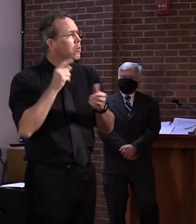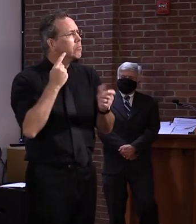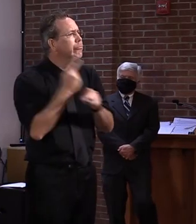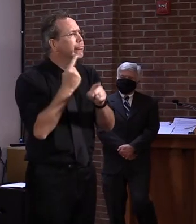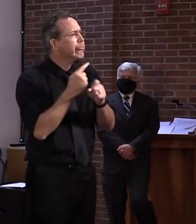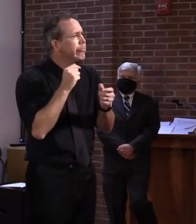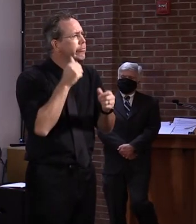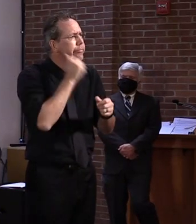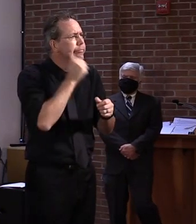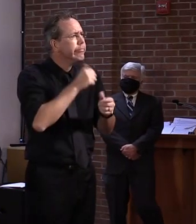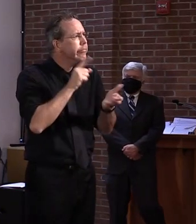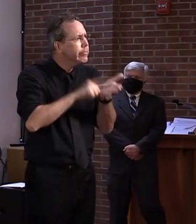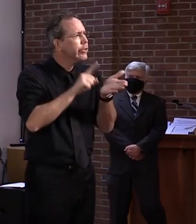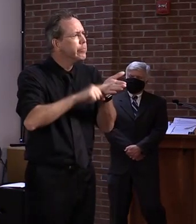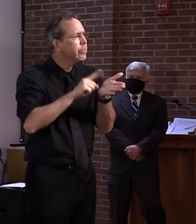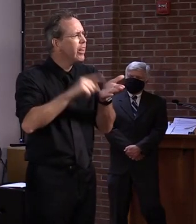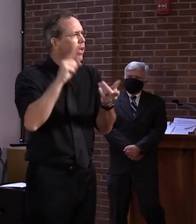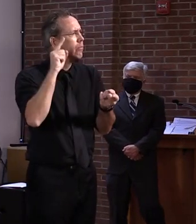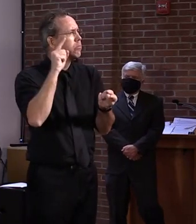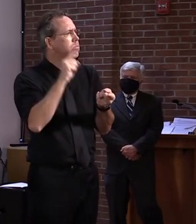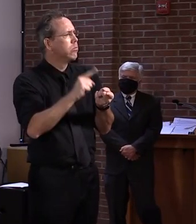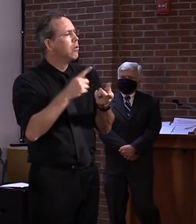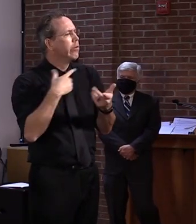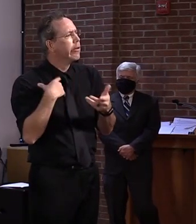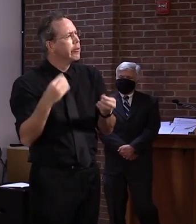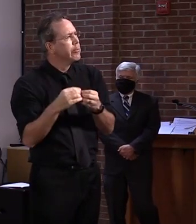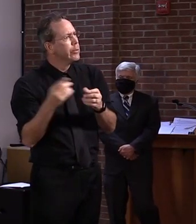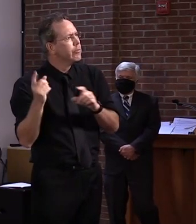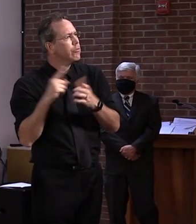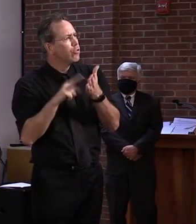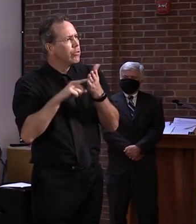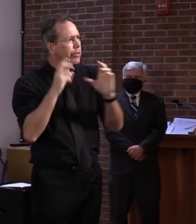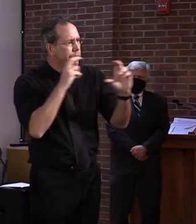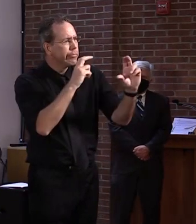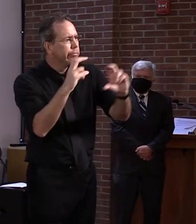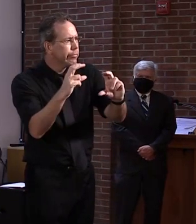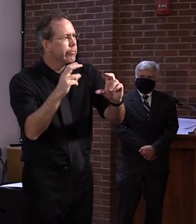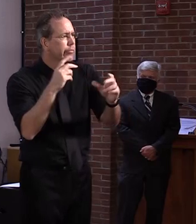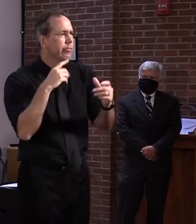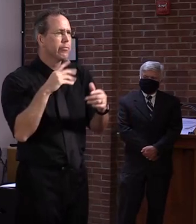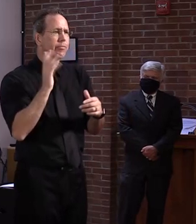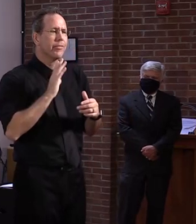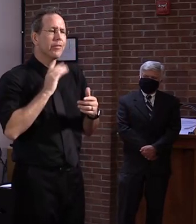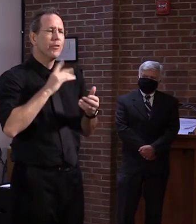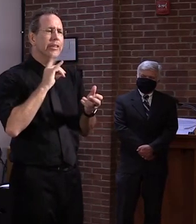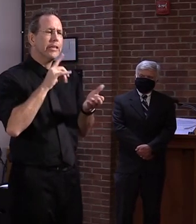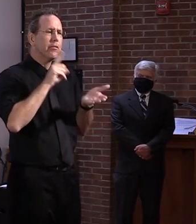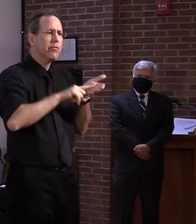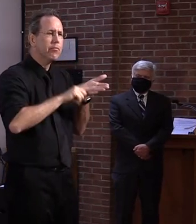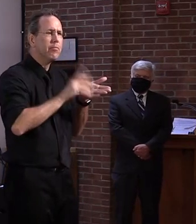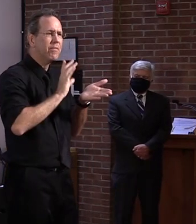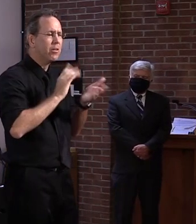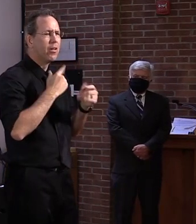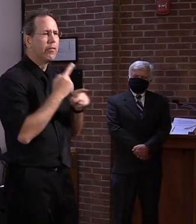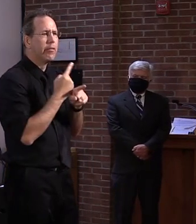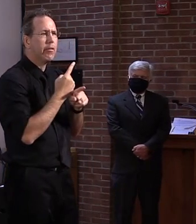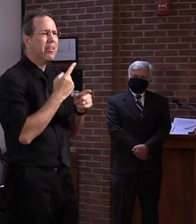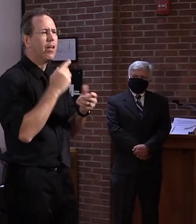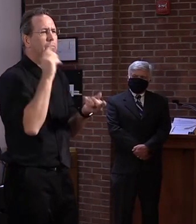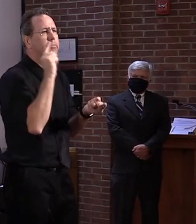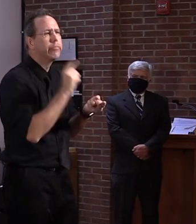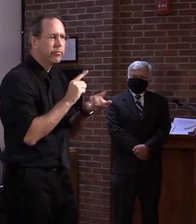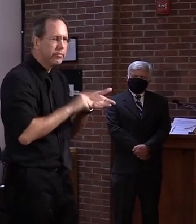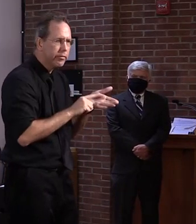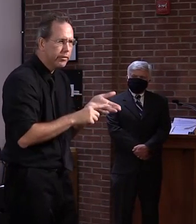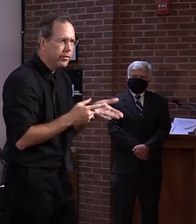the highways. But the, um, the commercial vehicle team is in full operation and we